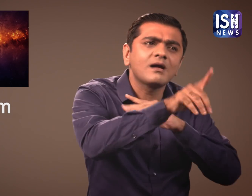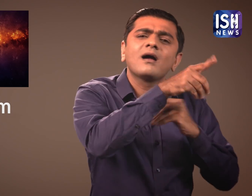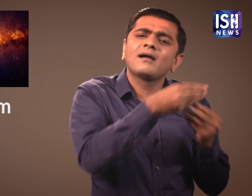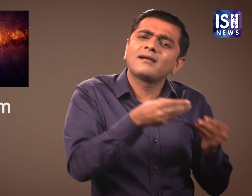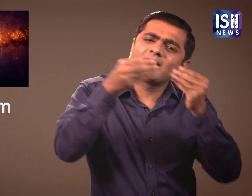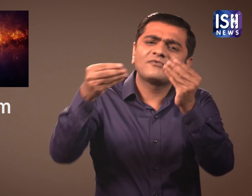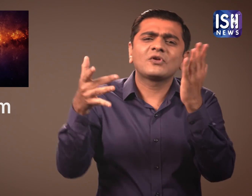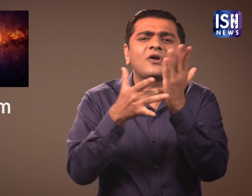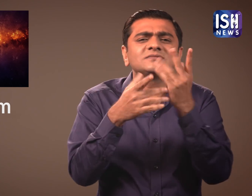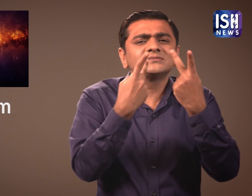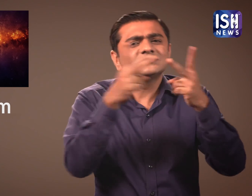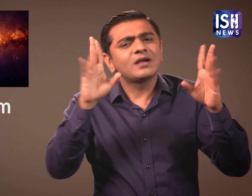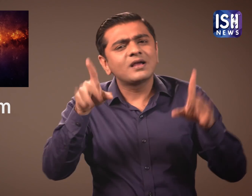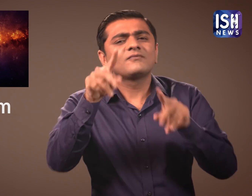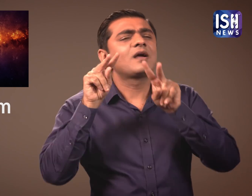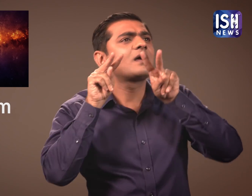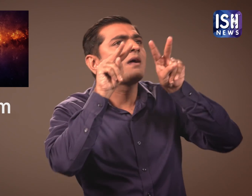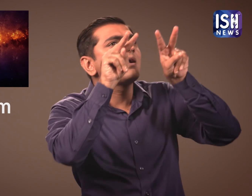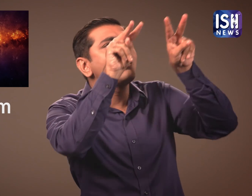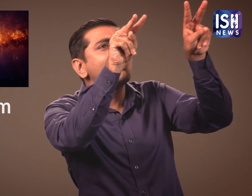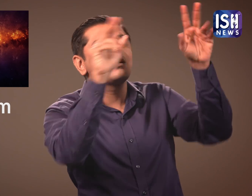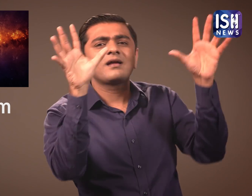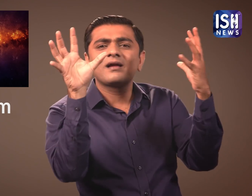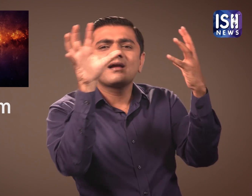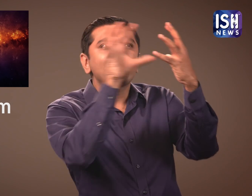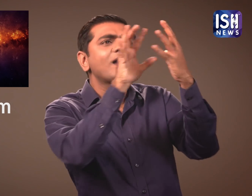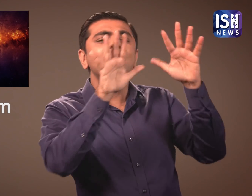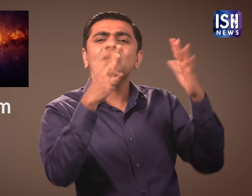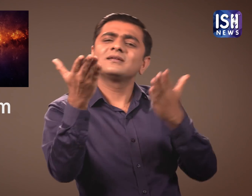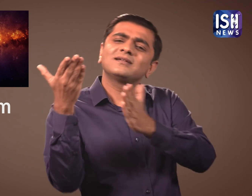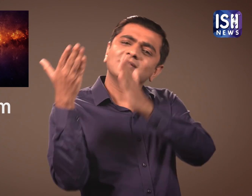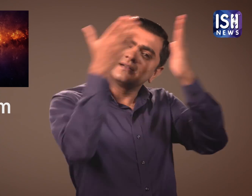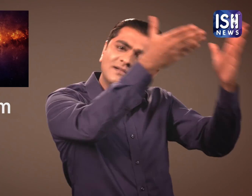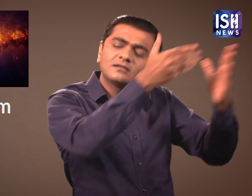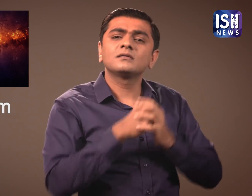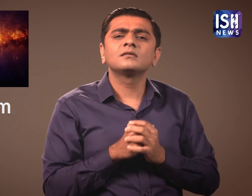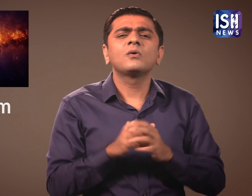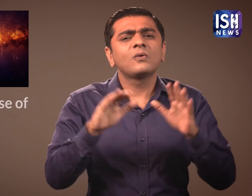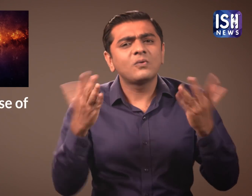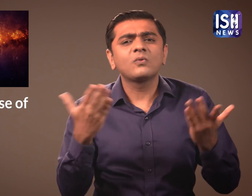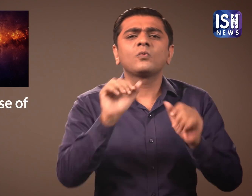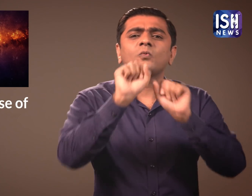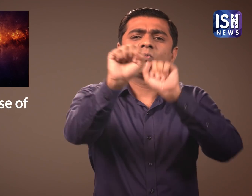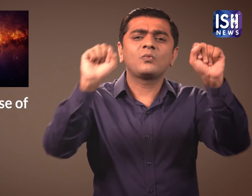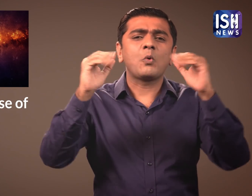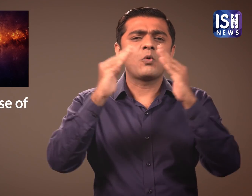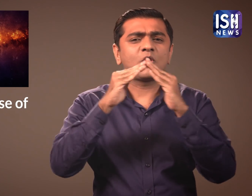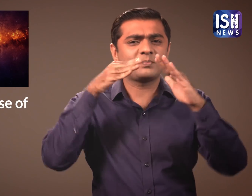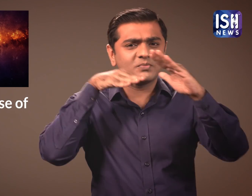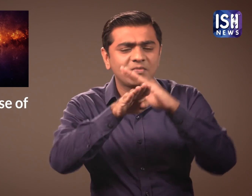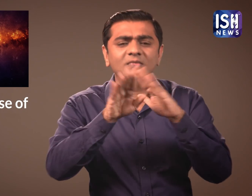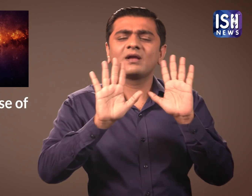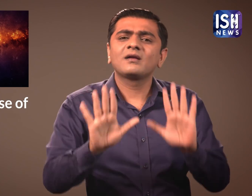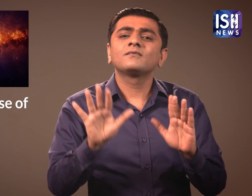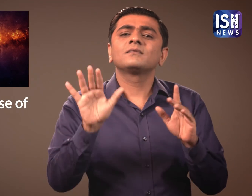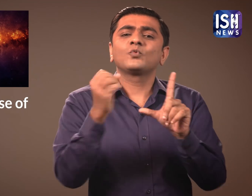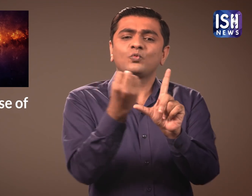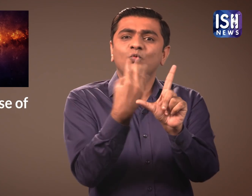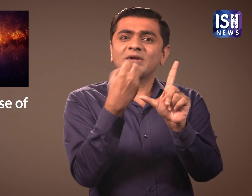They have special technology through which you can watch the Eclipse. You can also watch the Solar Eclipse from